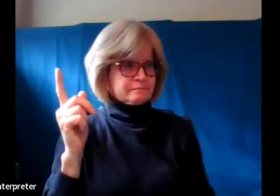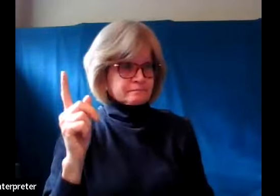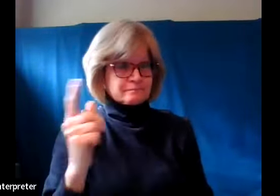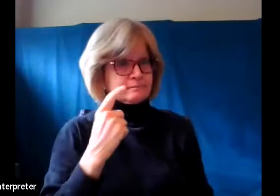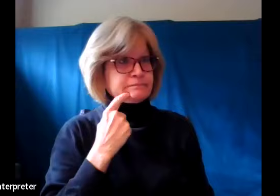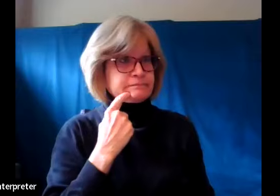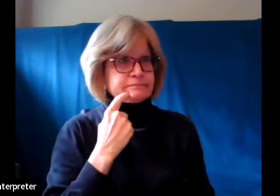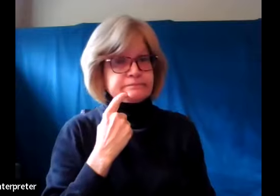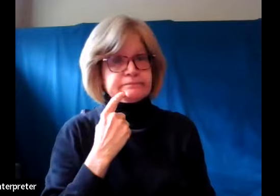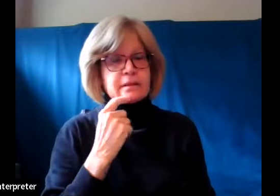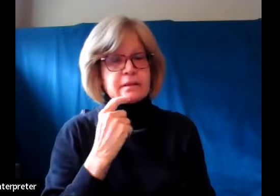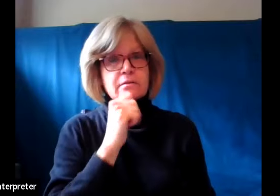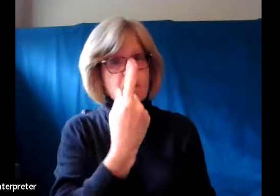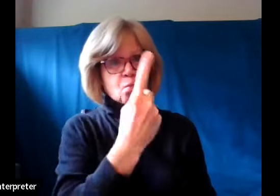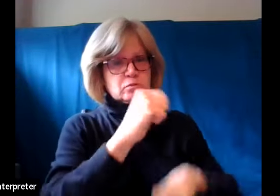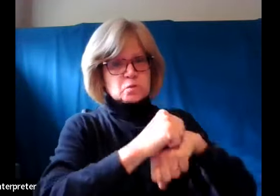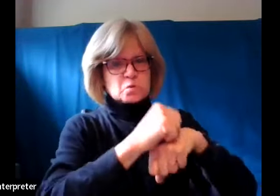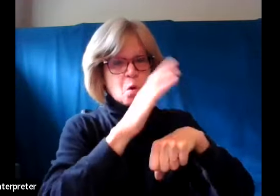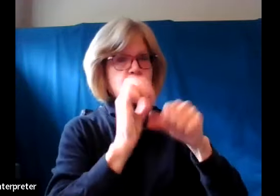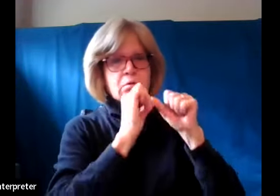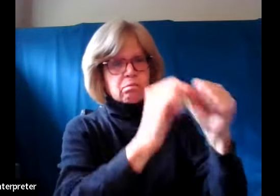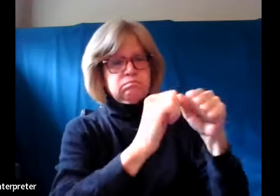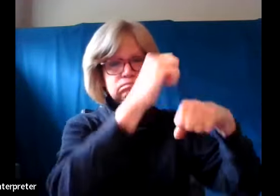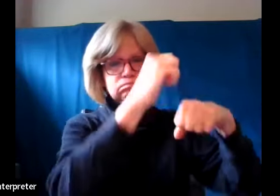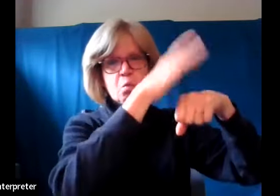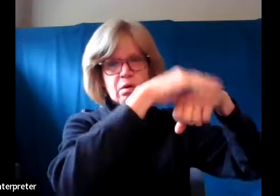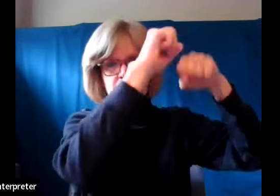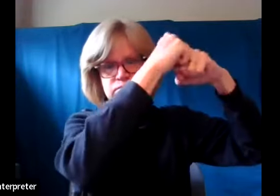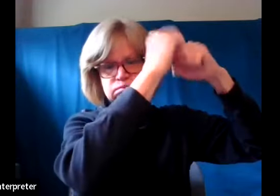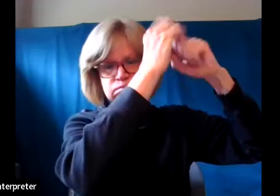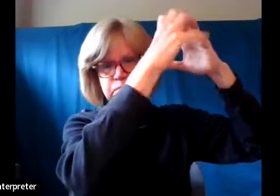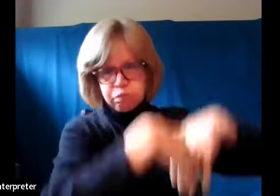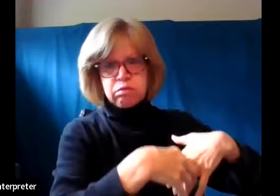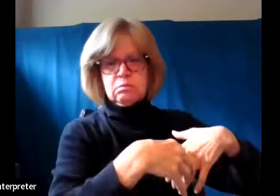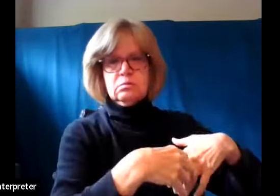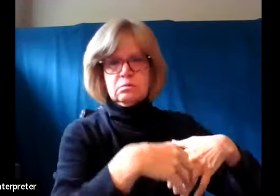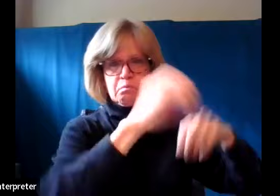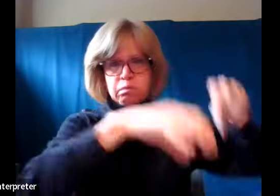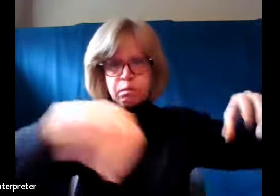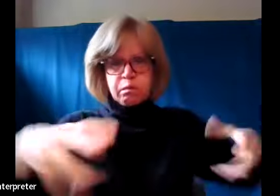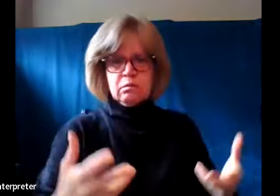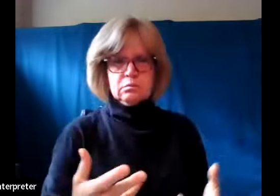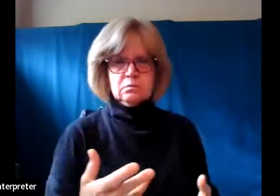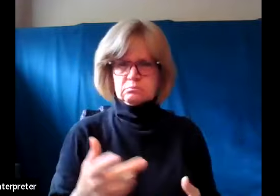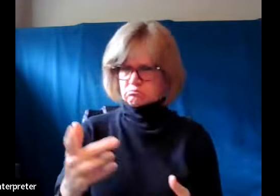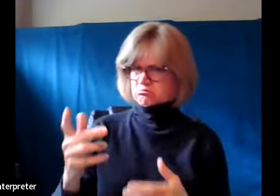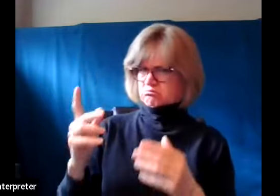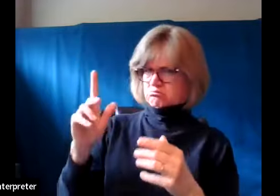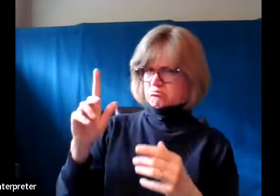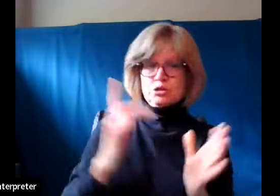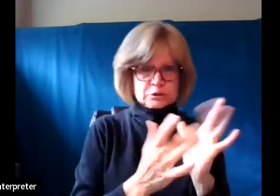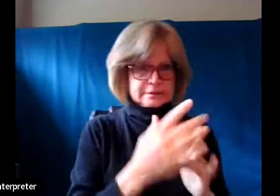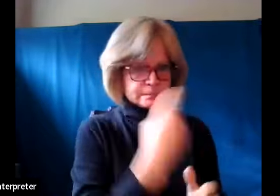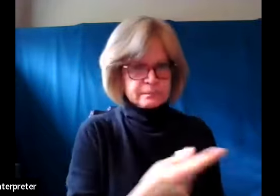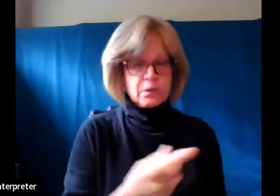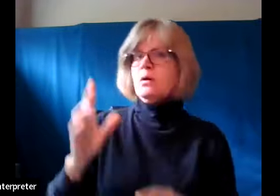come when not one stone will be left upon another, all will be thrown down. They asked him, Teacher, when will this be,